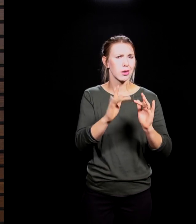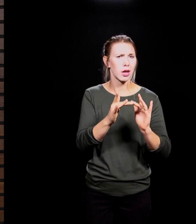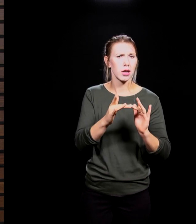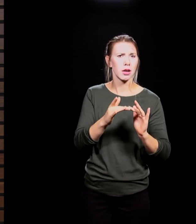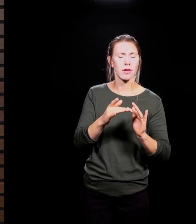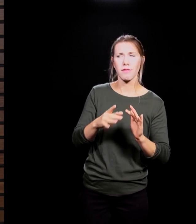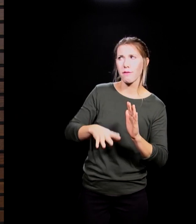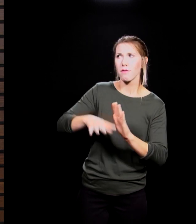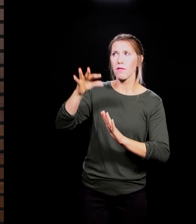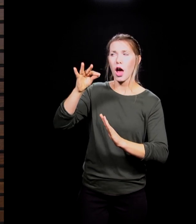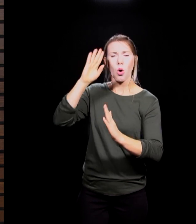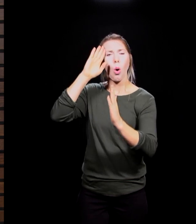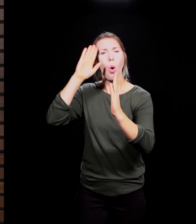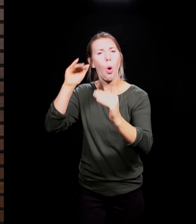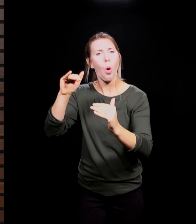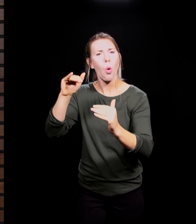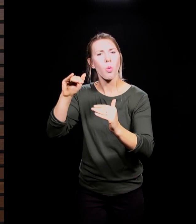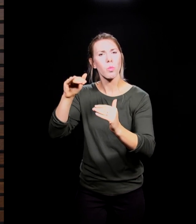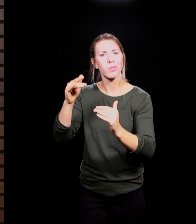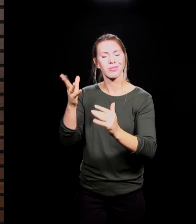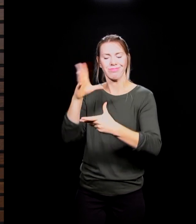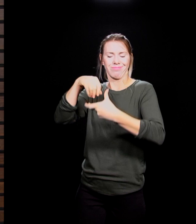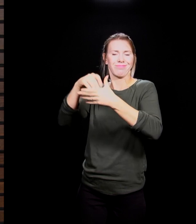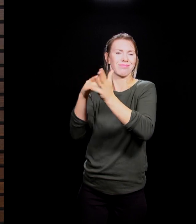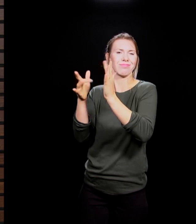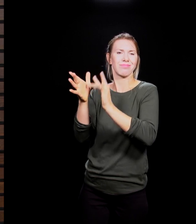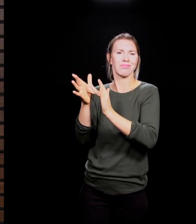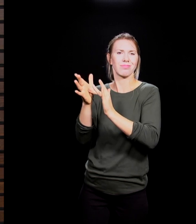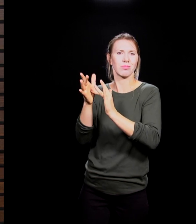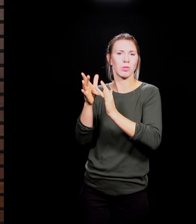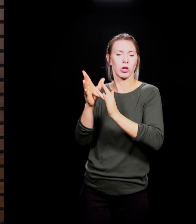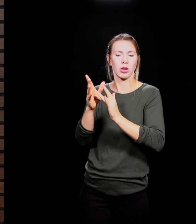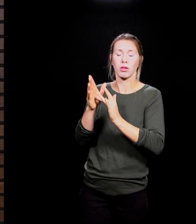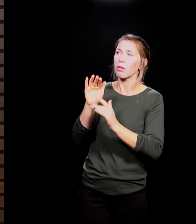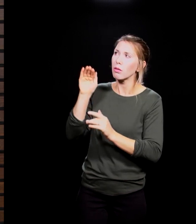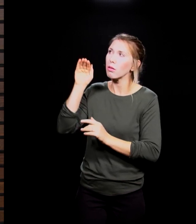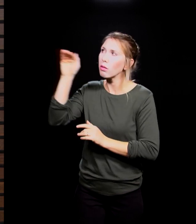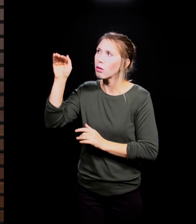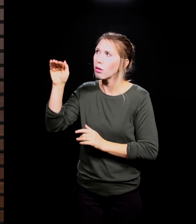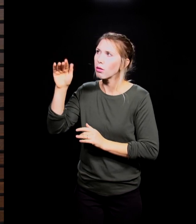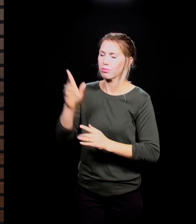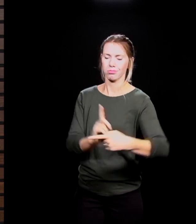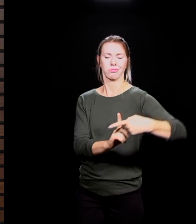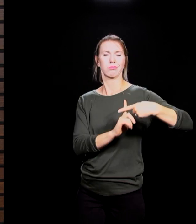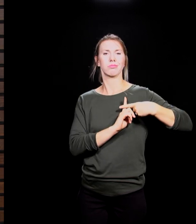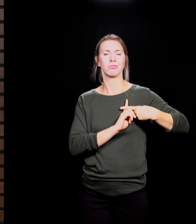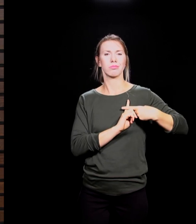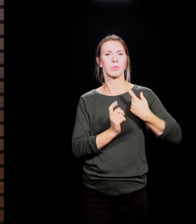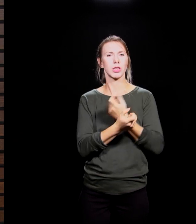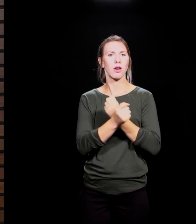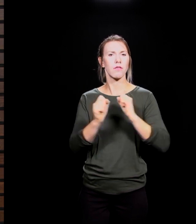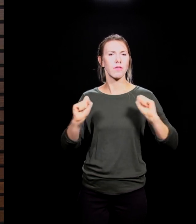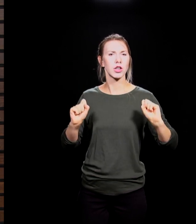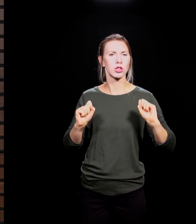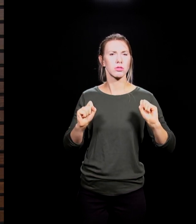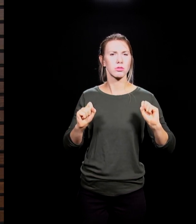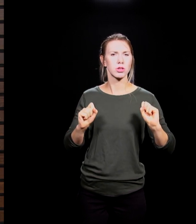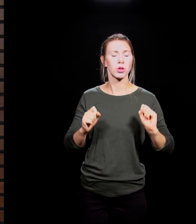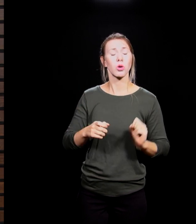to the call of salvation. And so the answer to the question, where are you, is that you're in Christ. You've received the salvation that